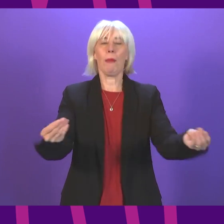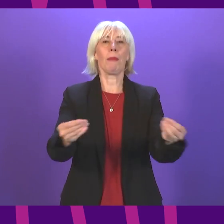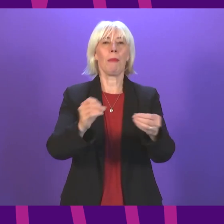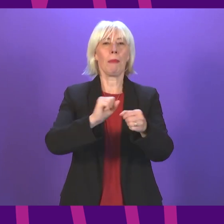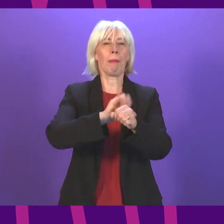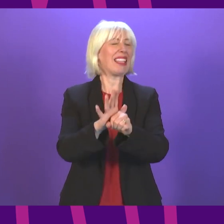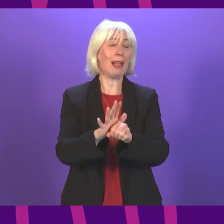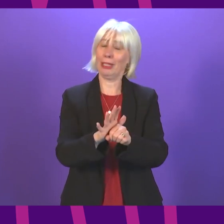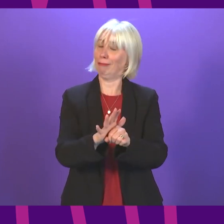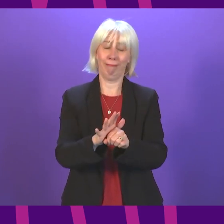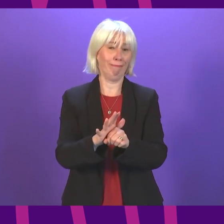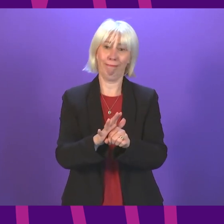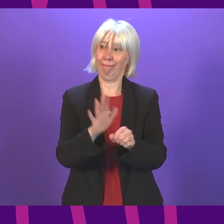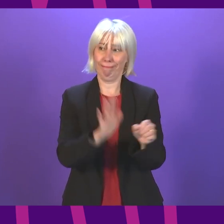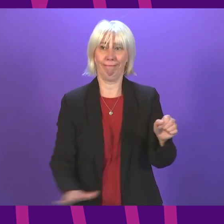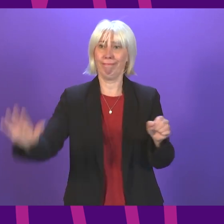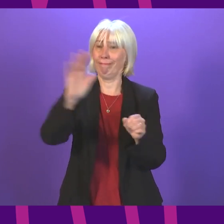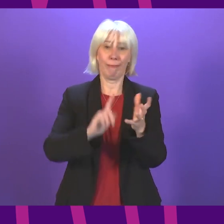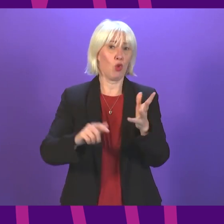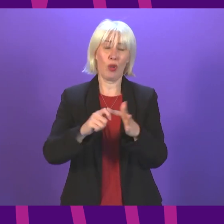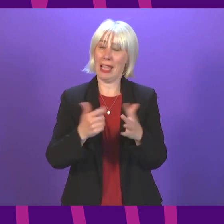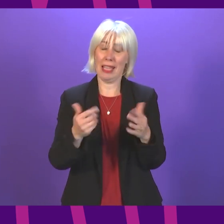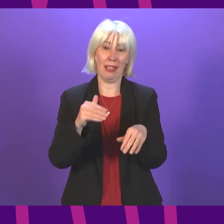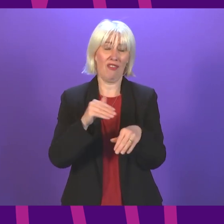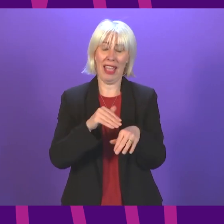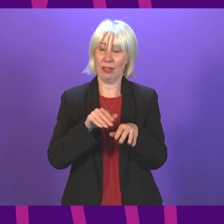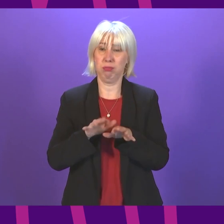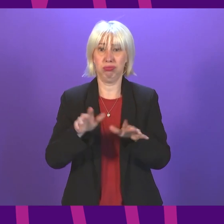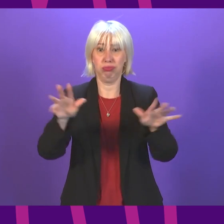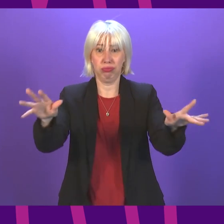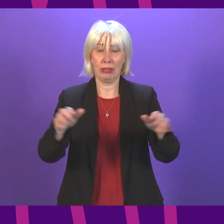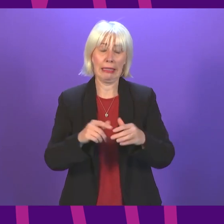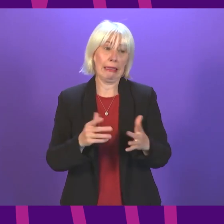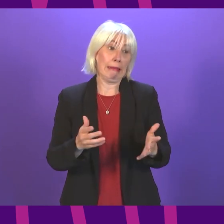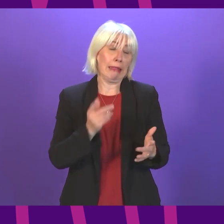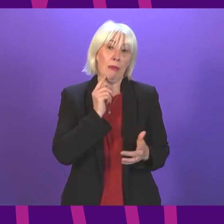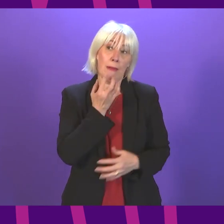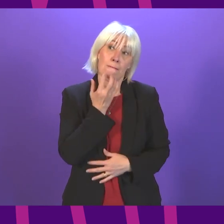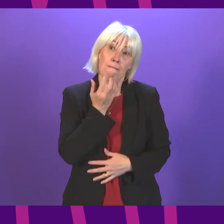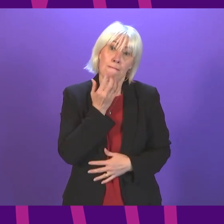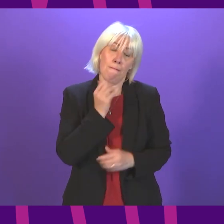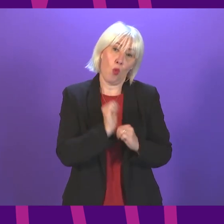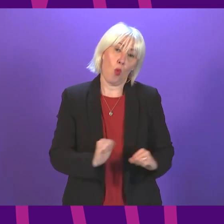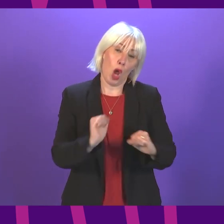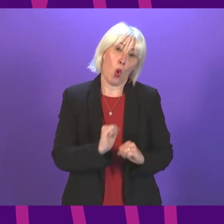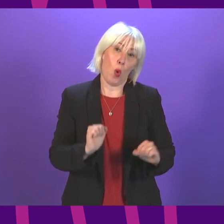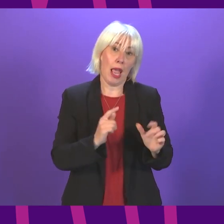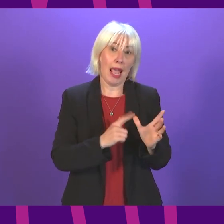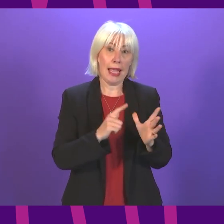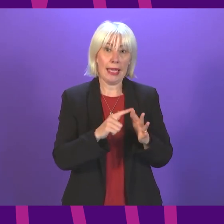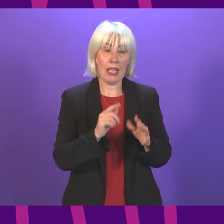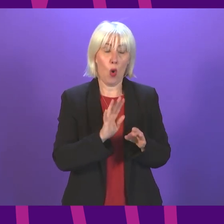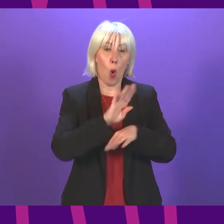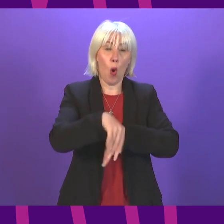right across the rest of the UK. And look, this is no consolation to anybody who's had to wait more than four hours, but our A&E continues to perform